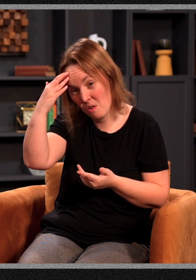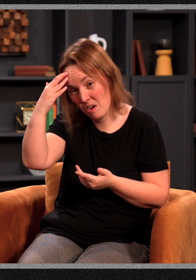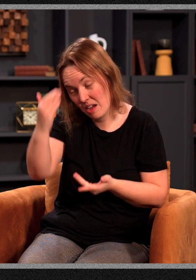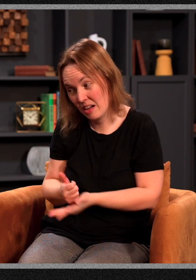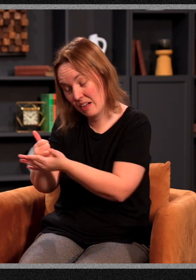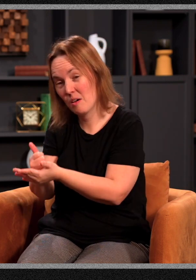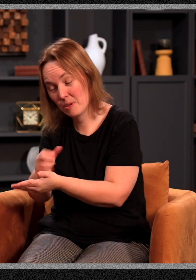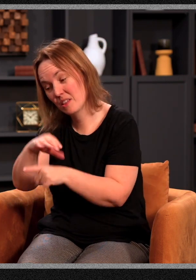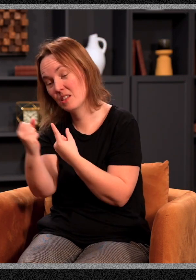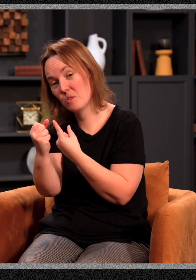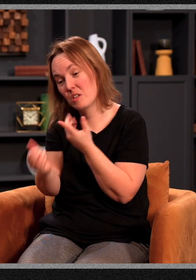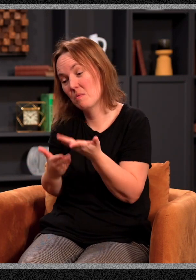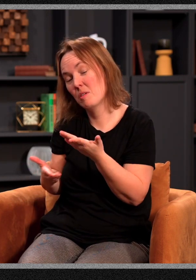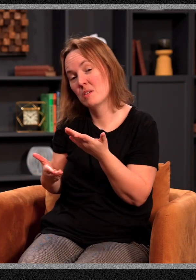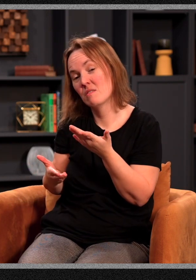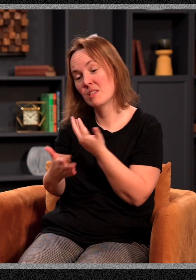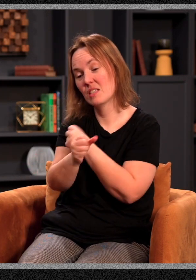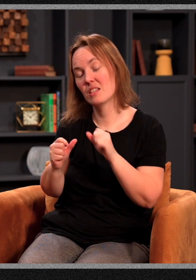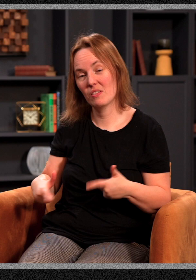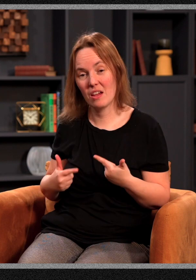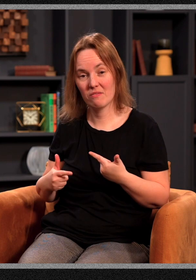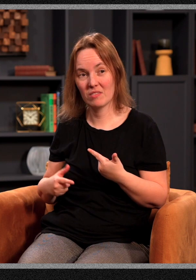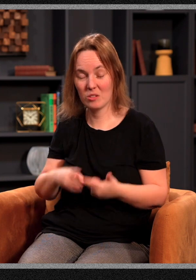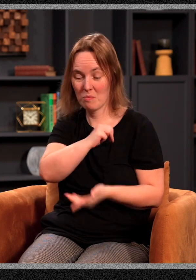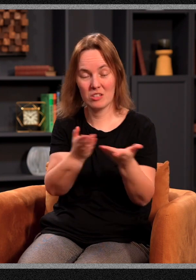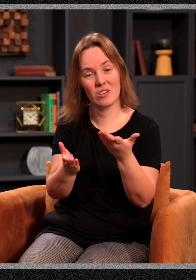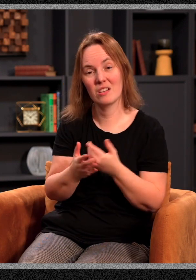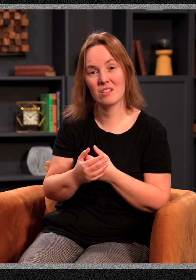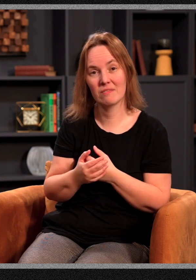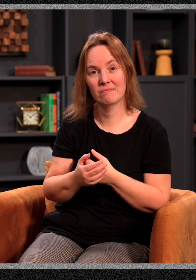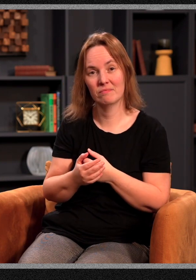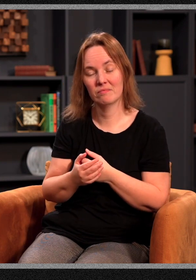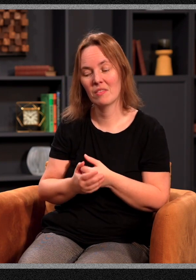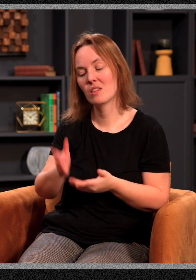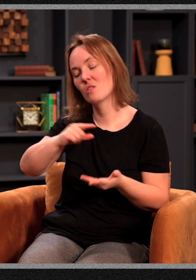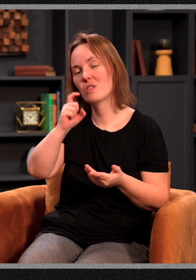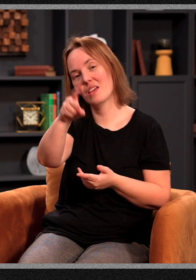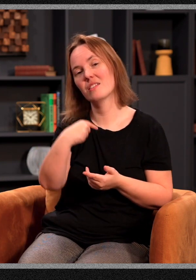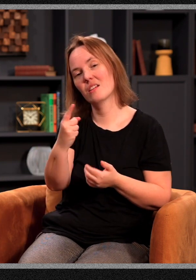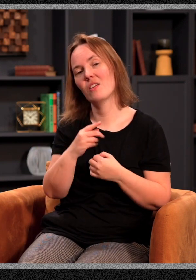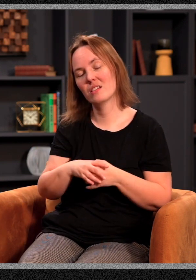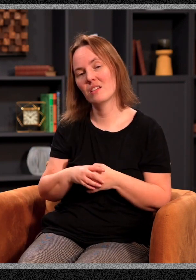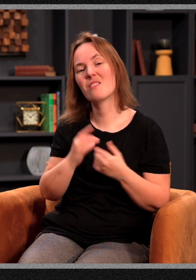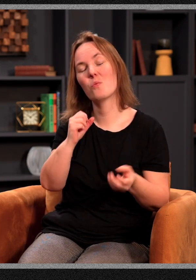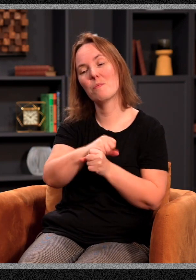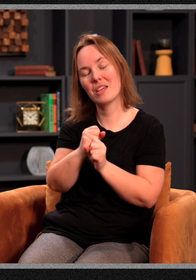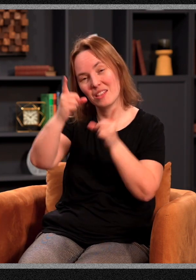and make a difference, maybe save a life. That's what ministry is. And what the Lord is asking of us is that if we will make the